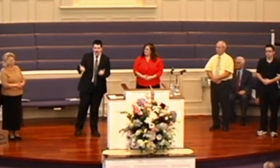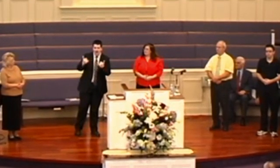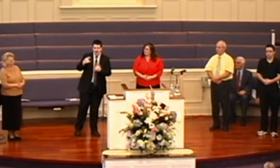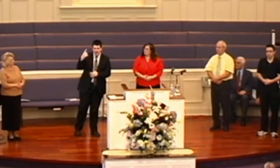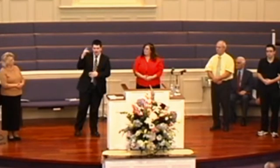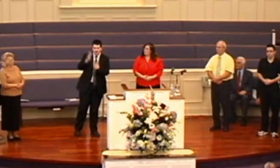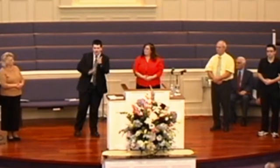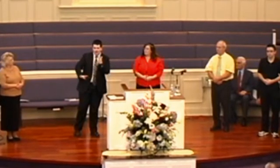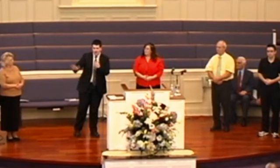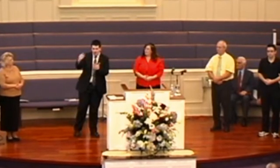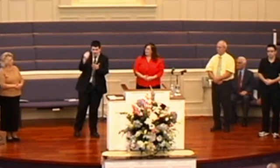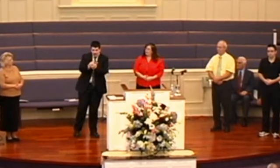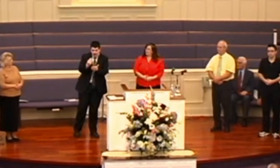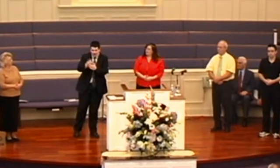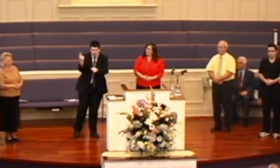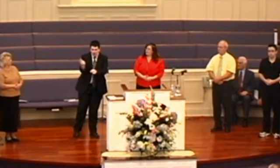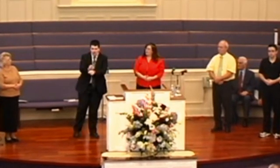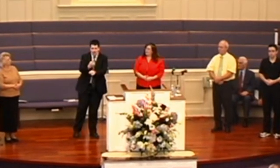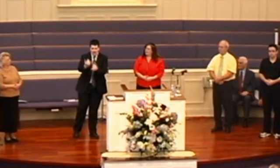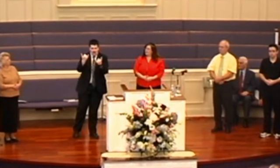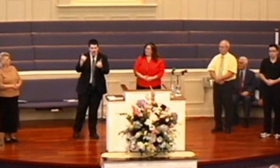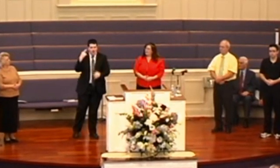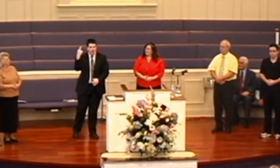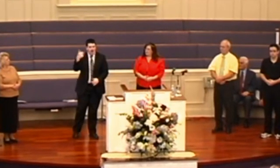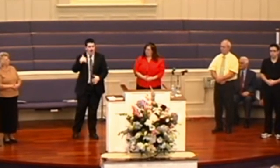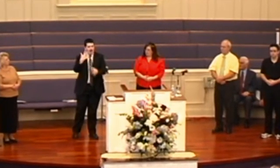Jesus Took The Gift You Gave